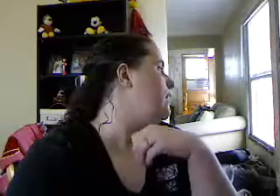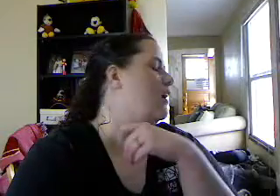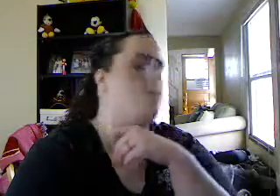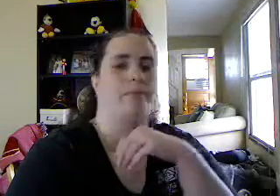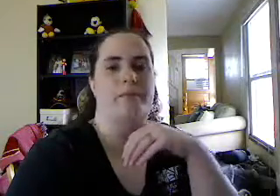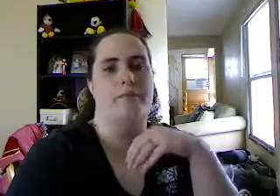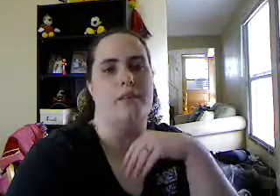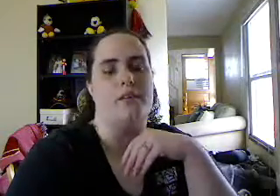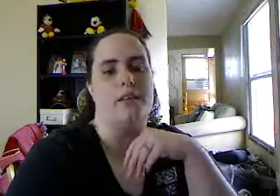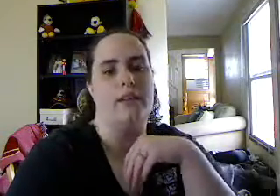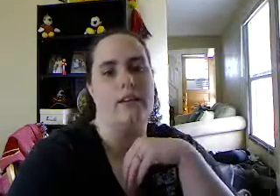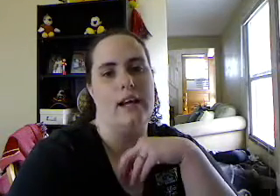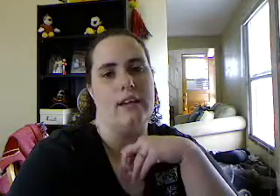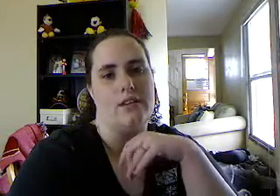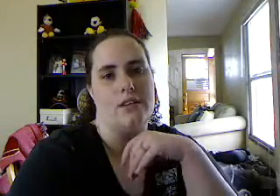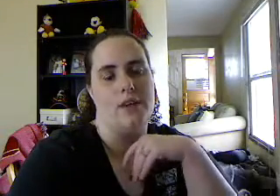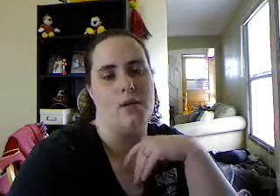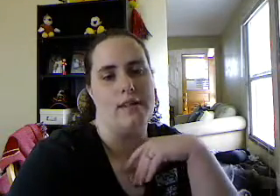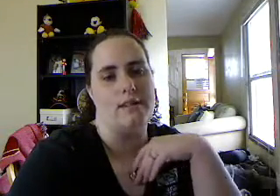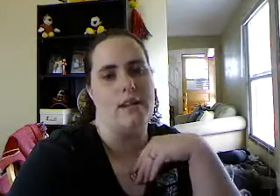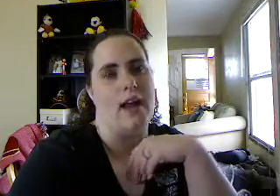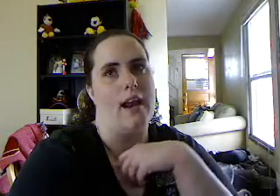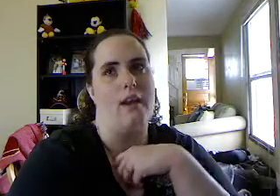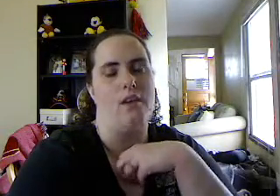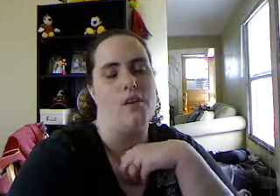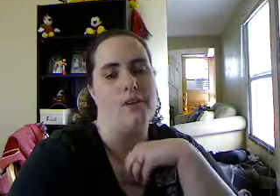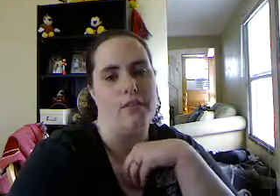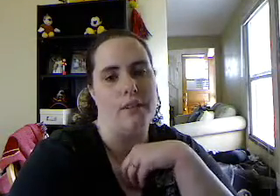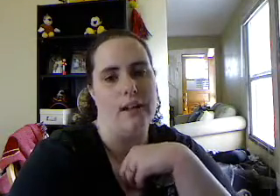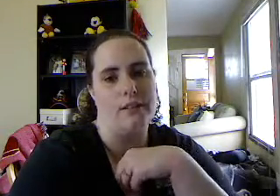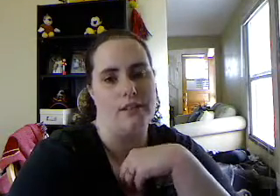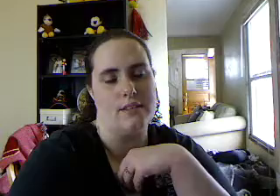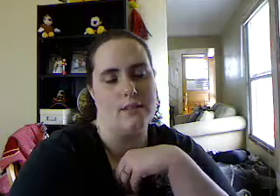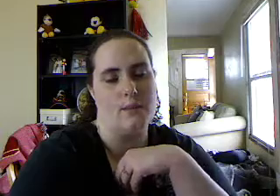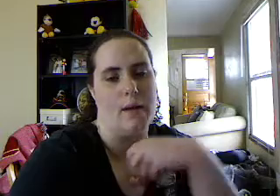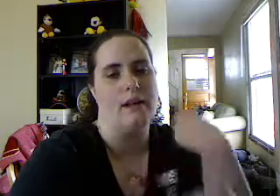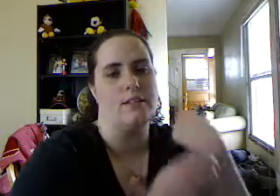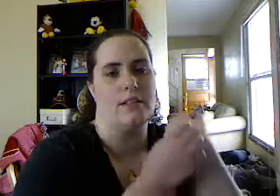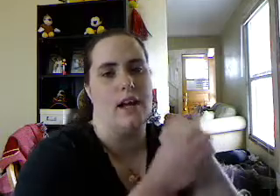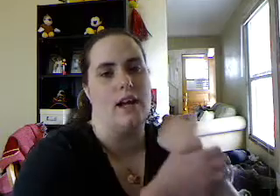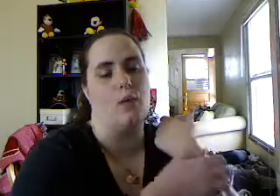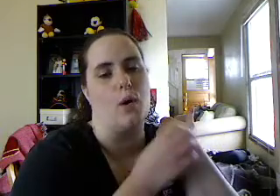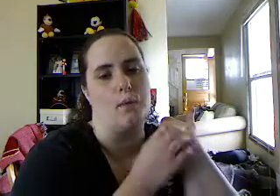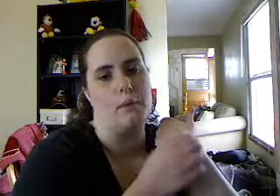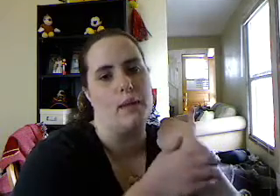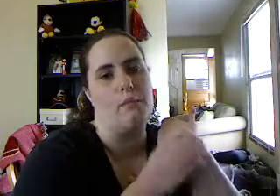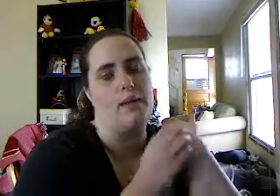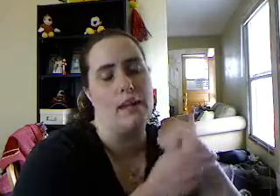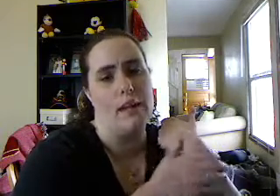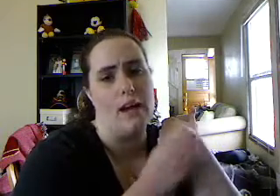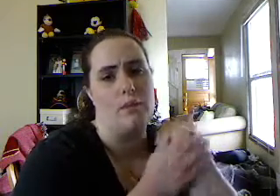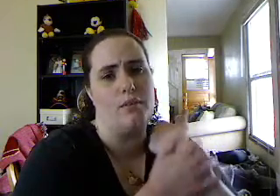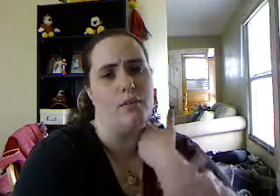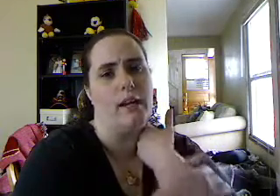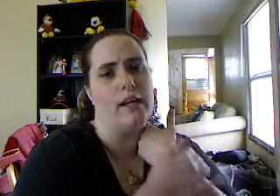the fertility doctor requested, and again, I don't know if every doctor does this, but my doctor did that. had a warming blanket on beforehand,